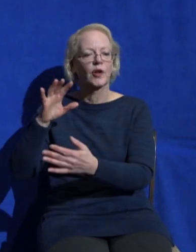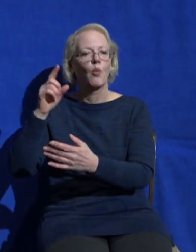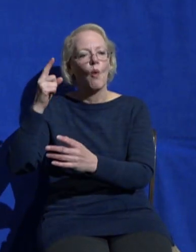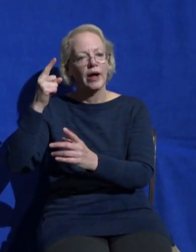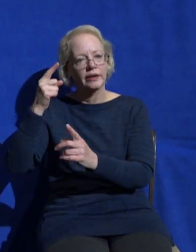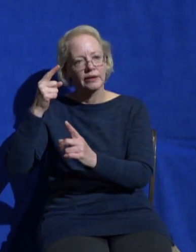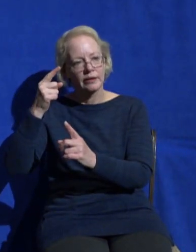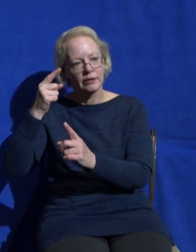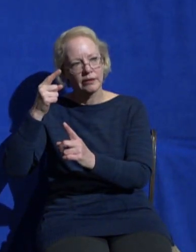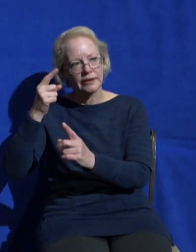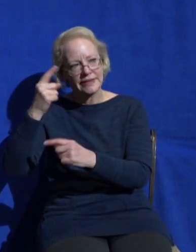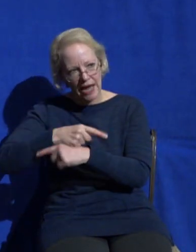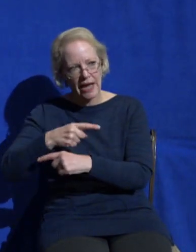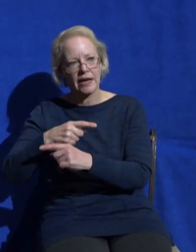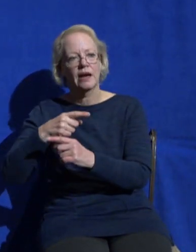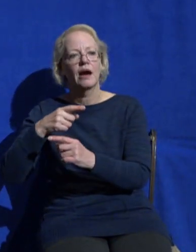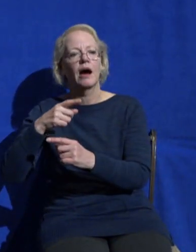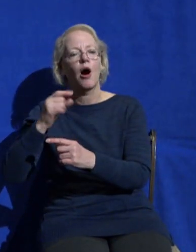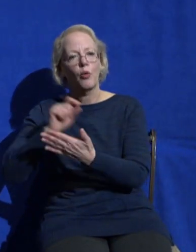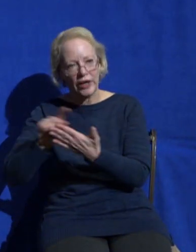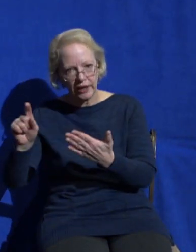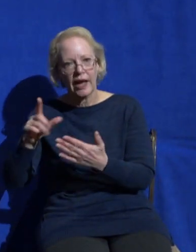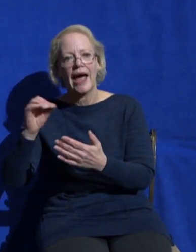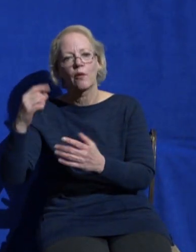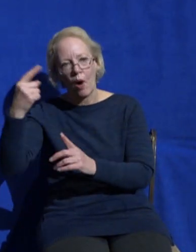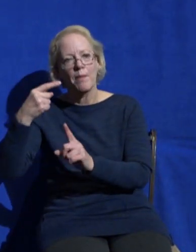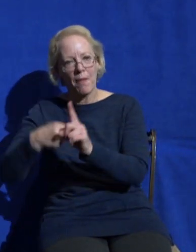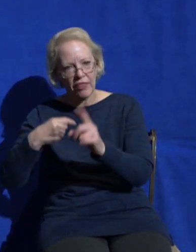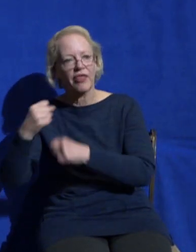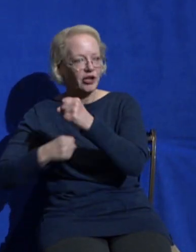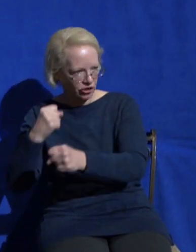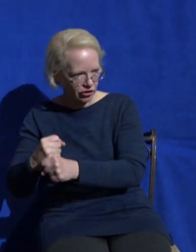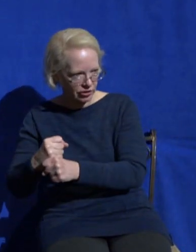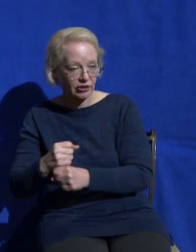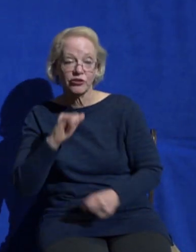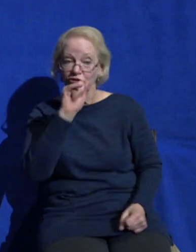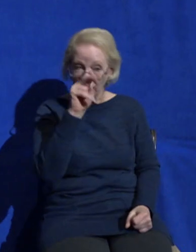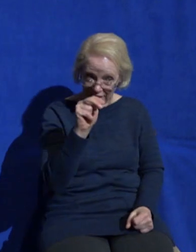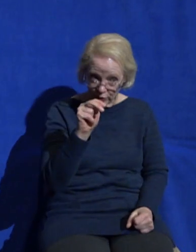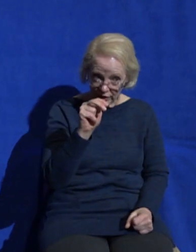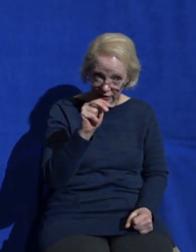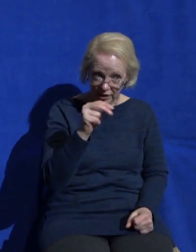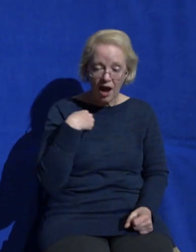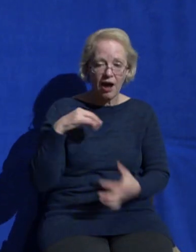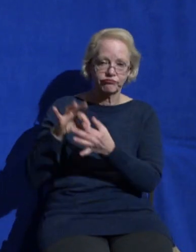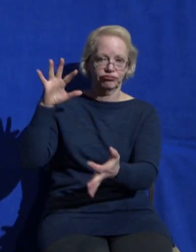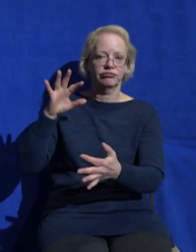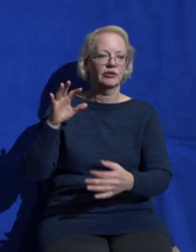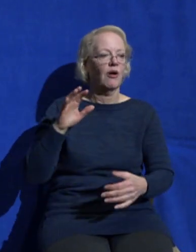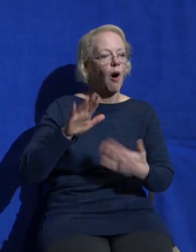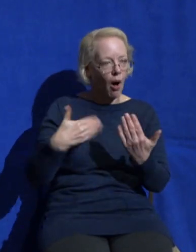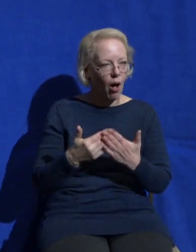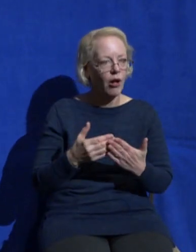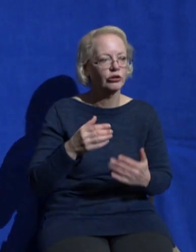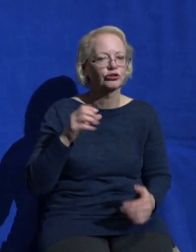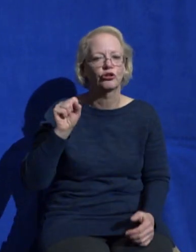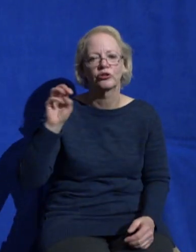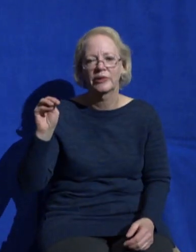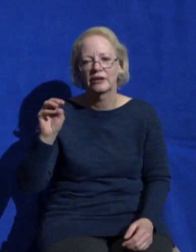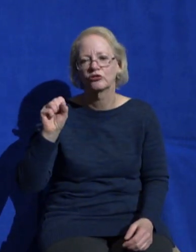loved in it and one of the things I've learned in this rhythm is how much more often I'm inclined to pray